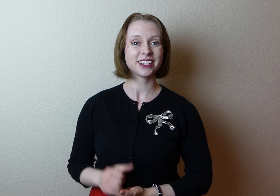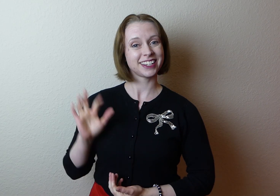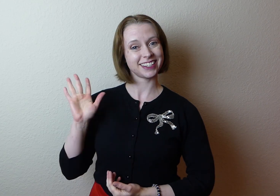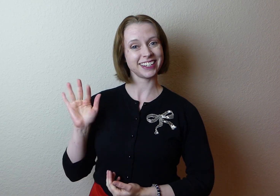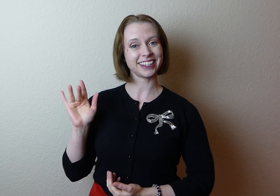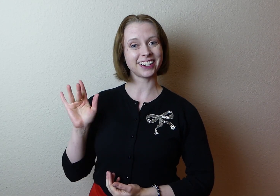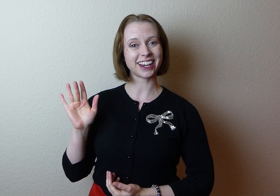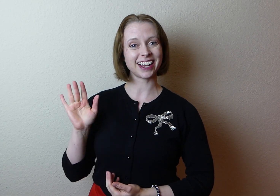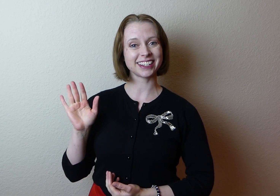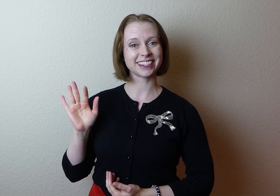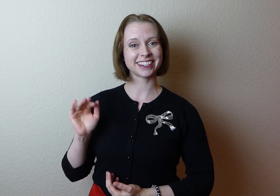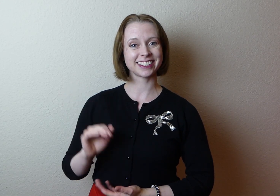see you later, guys.